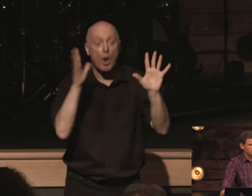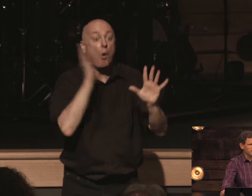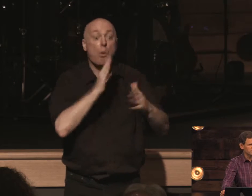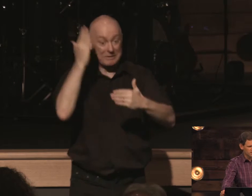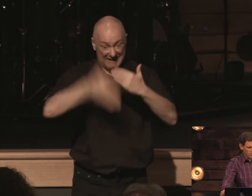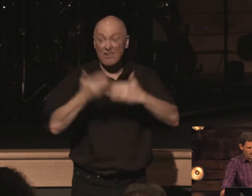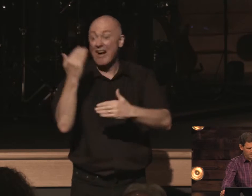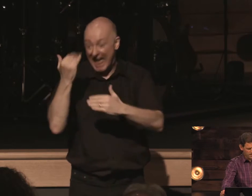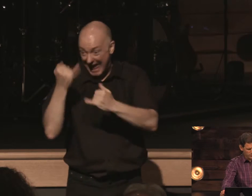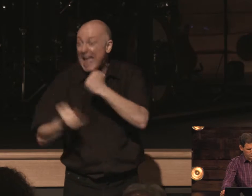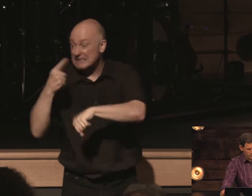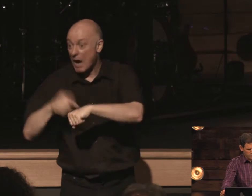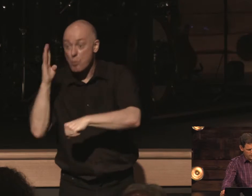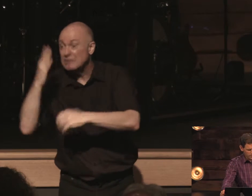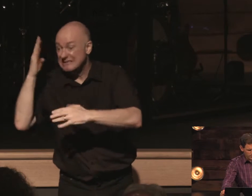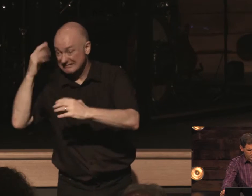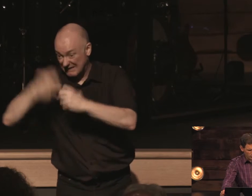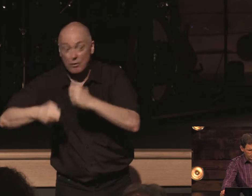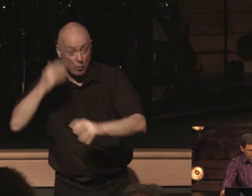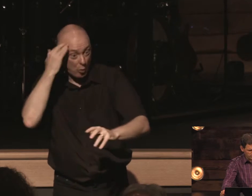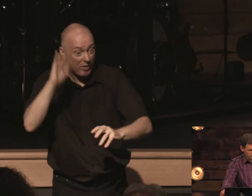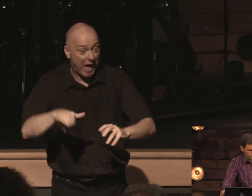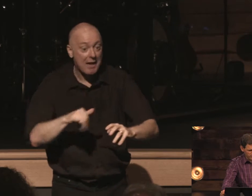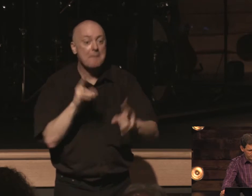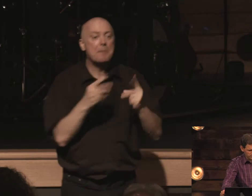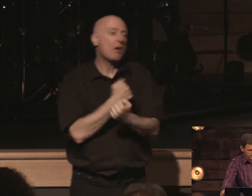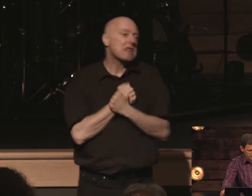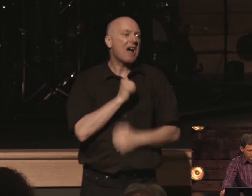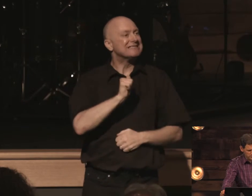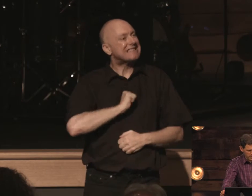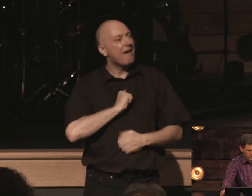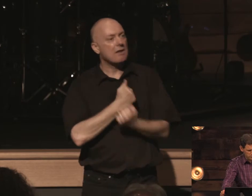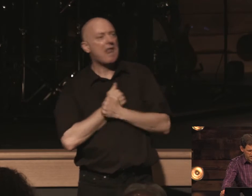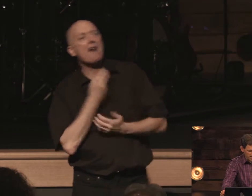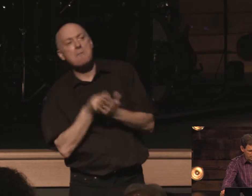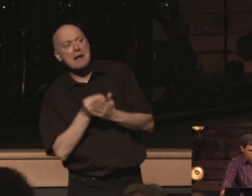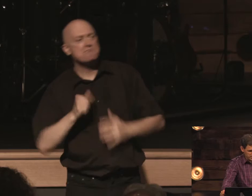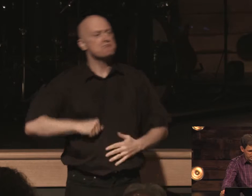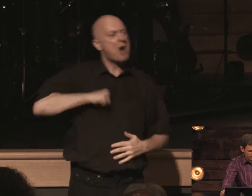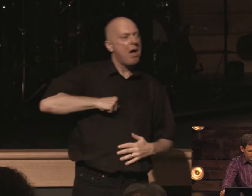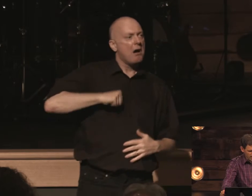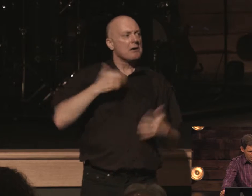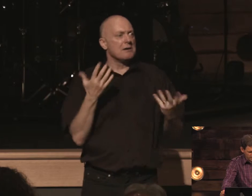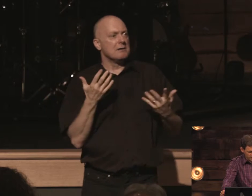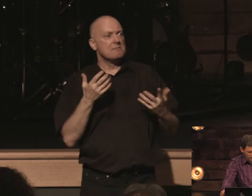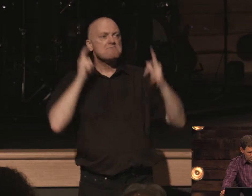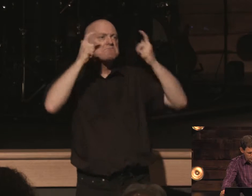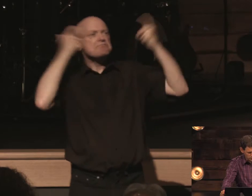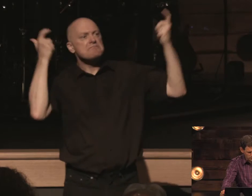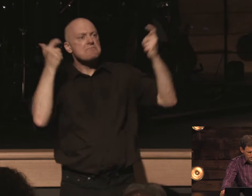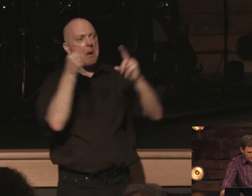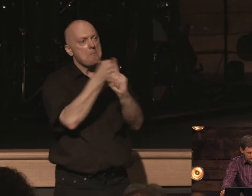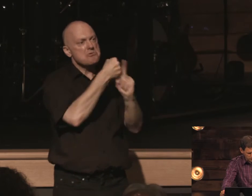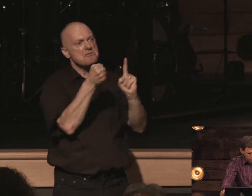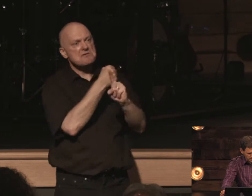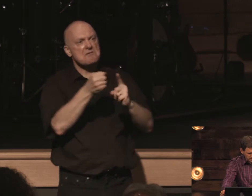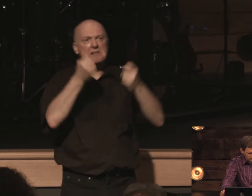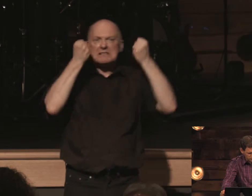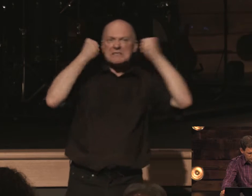at end why verse two for people will be lovers of self lovers of money proud obedient or arrogant abusive disobedient to their